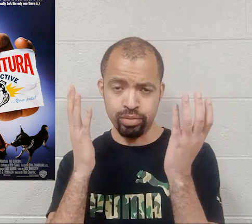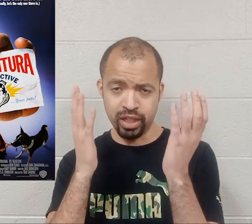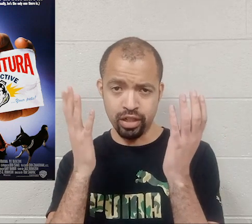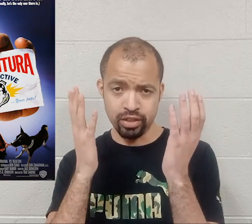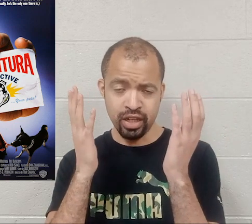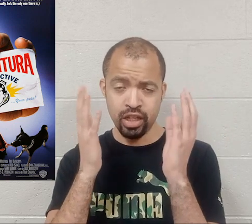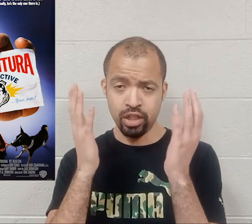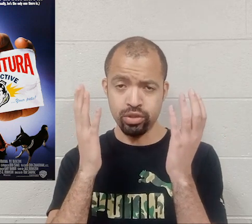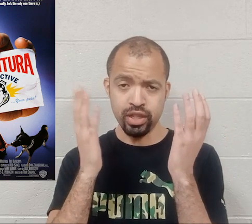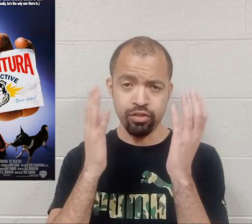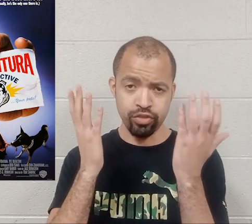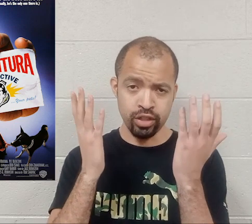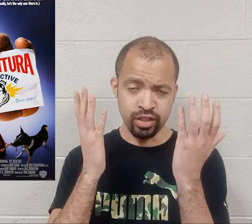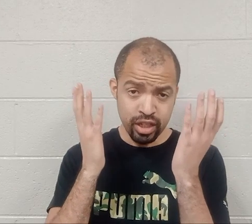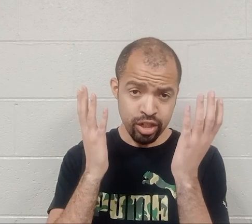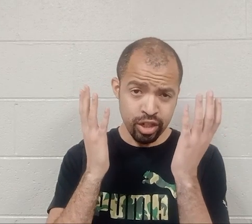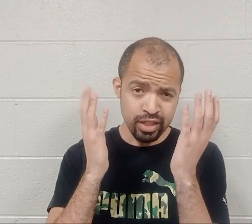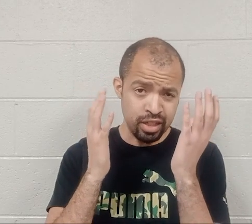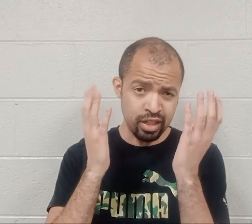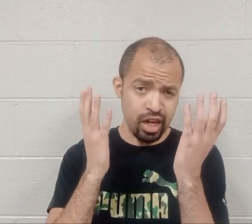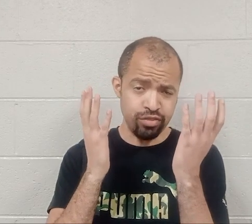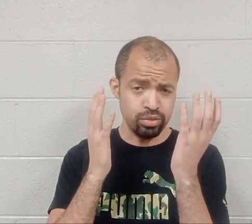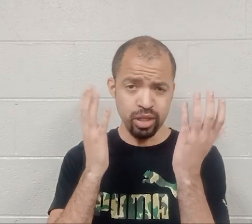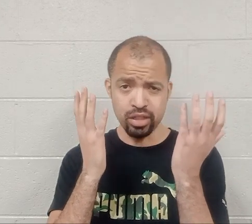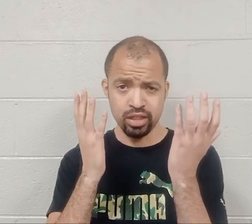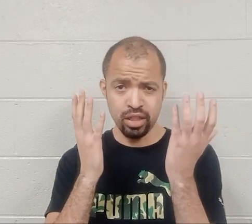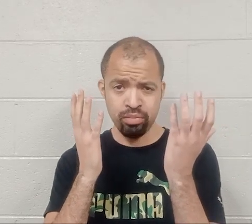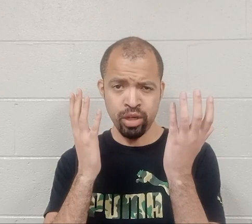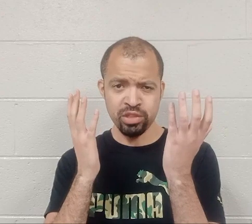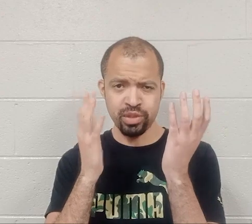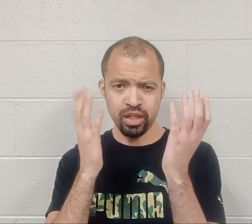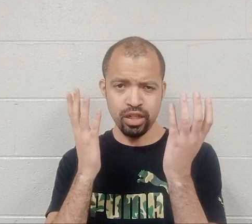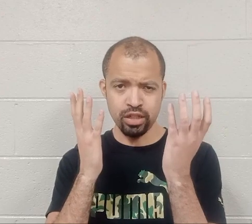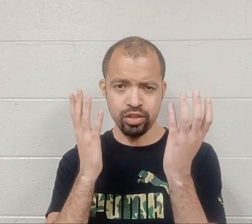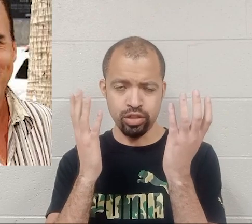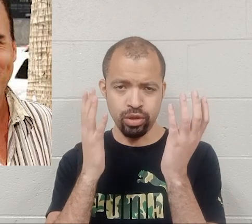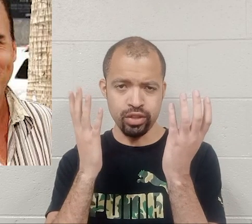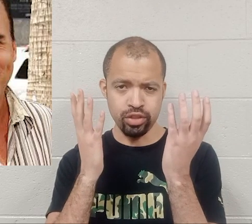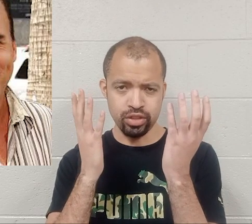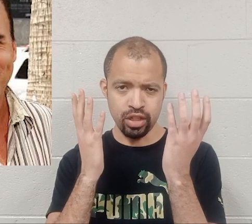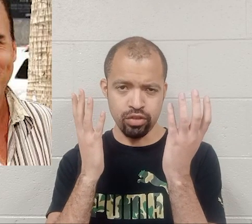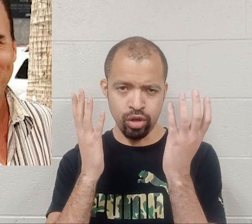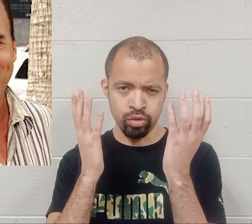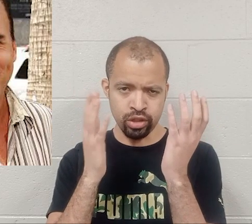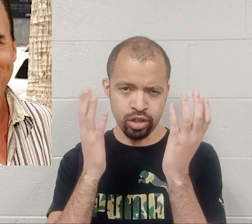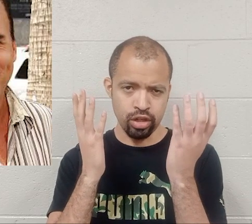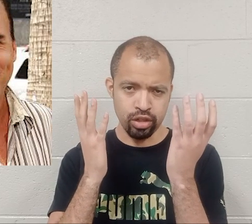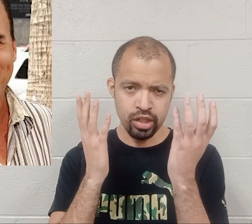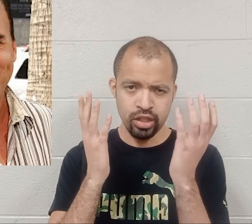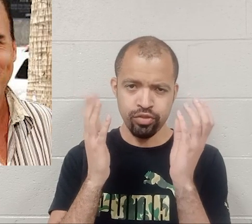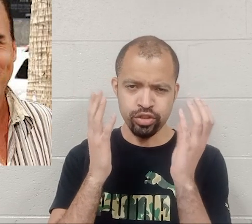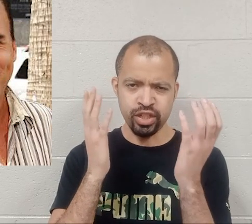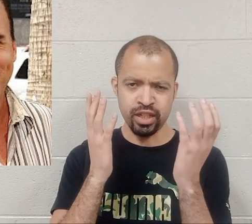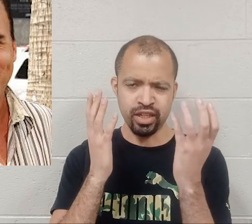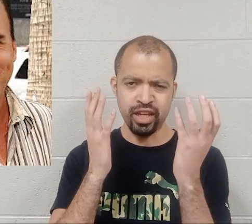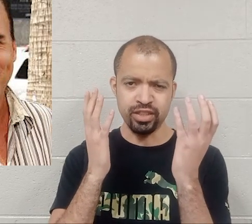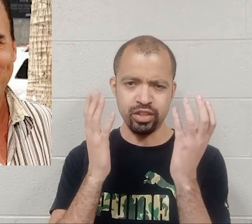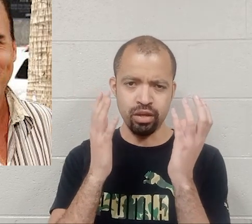because it was that funny. Here, I didn't laugh as much. Maybe it's because the director, Steve Odenkirk, feels like a step